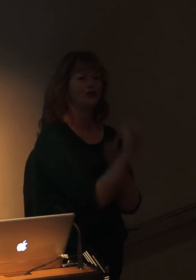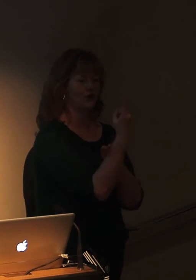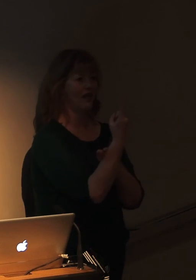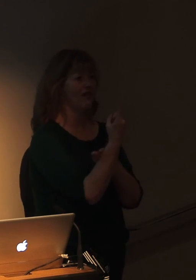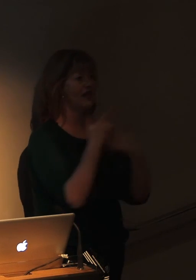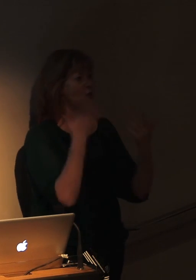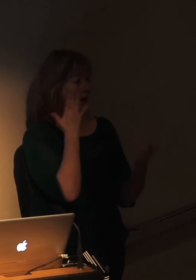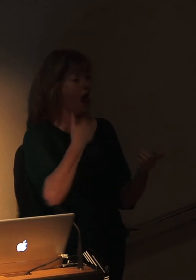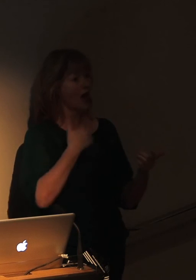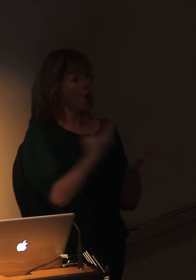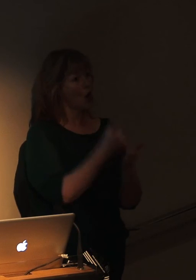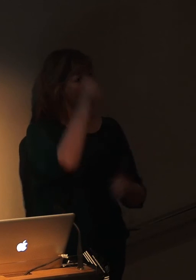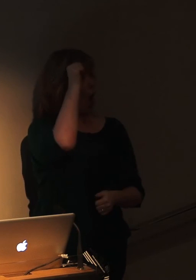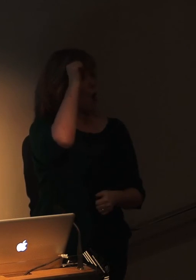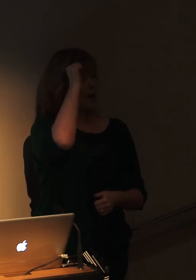filmmaker.